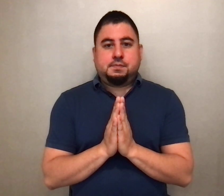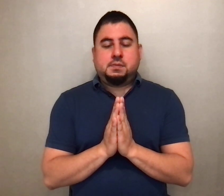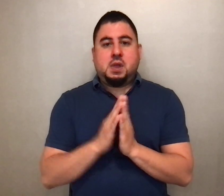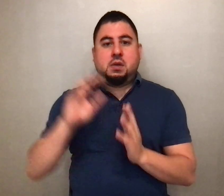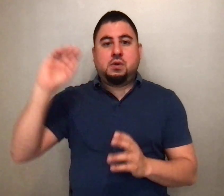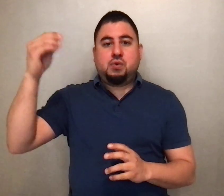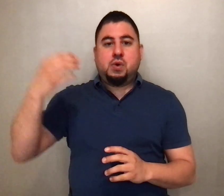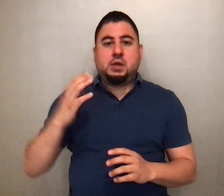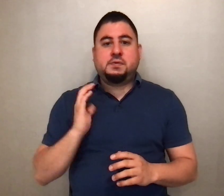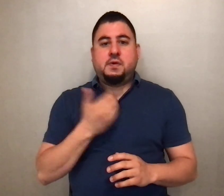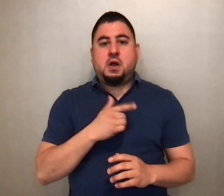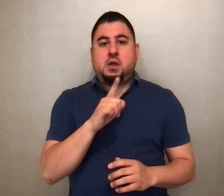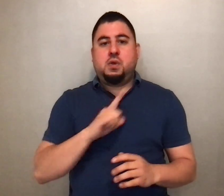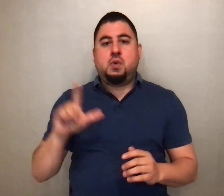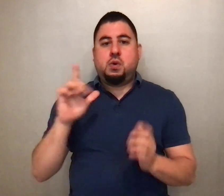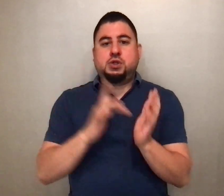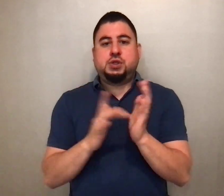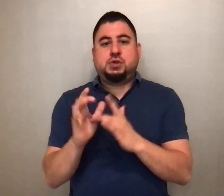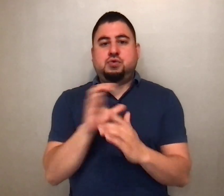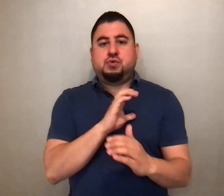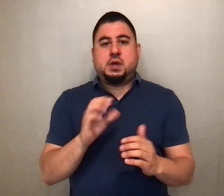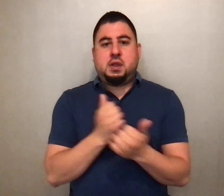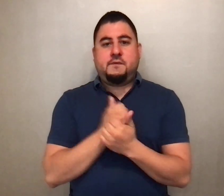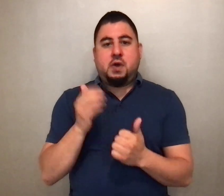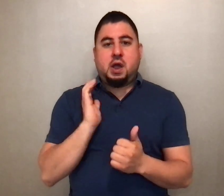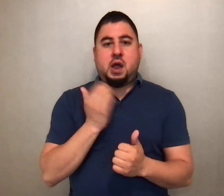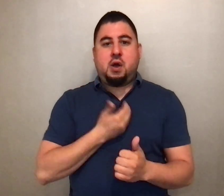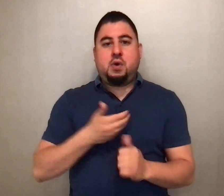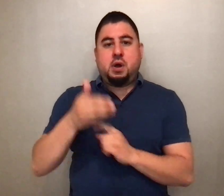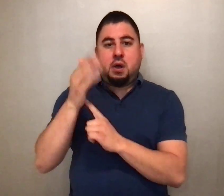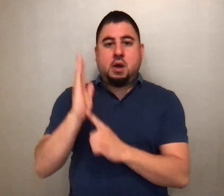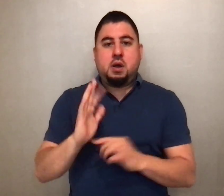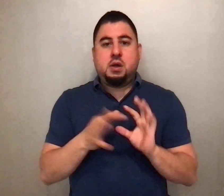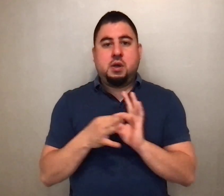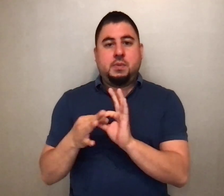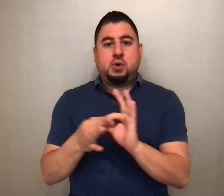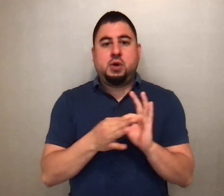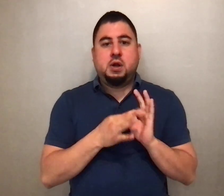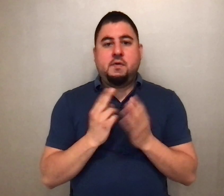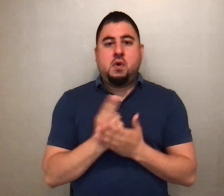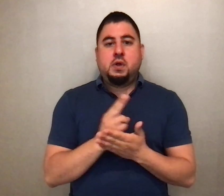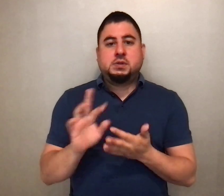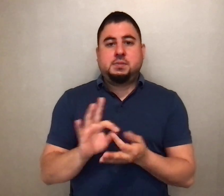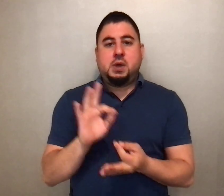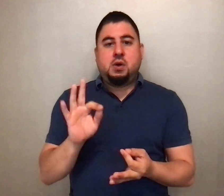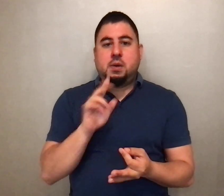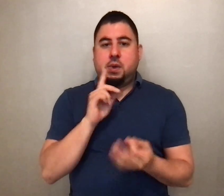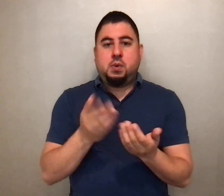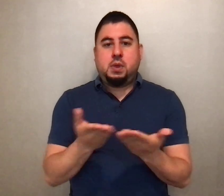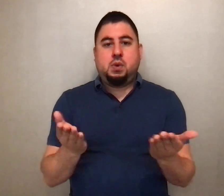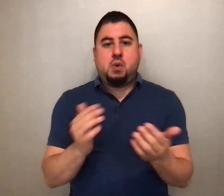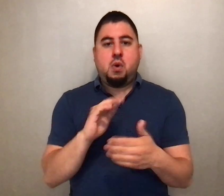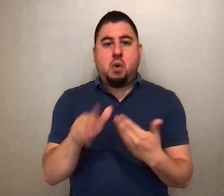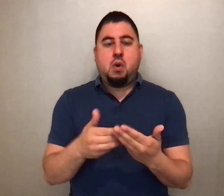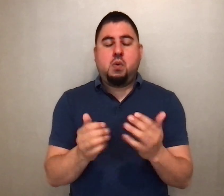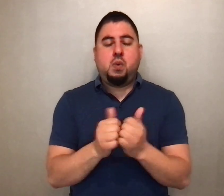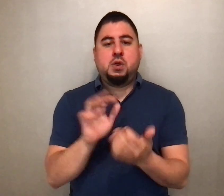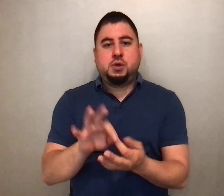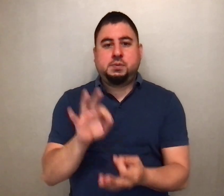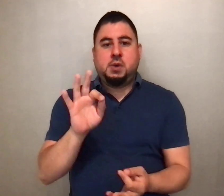The grace of our Lord Jesus Christ, the love of our God, and the communion of the Holy Spirit be with you all. And with your spirit. The